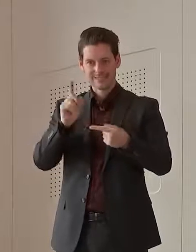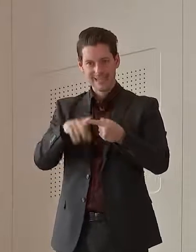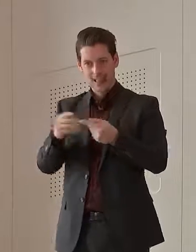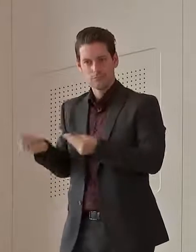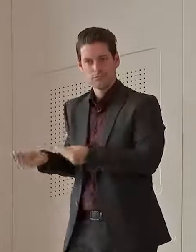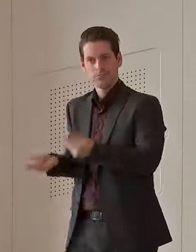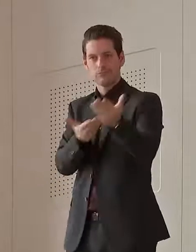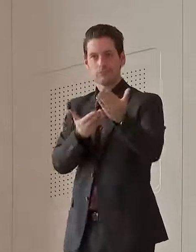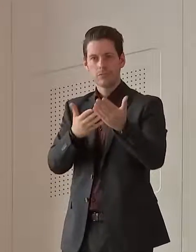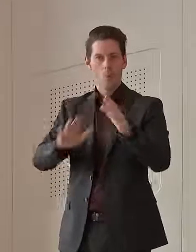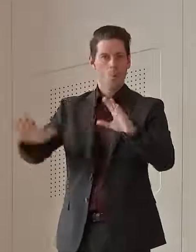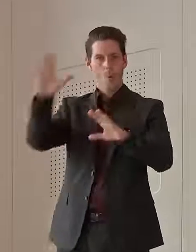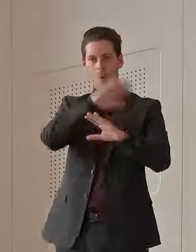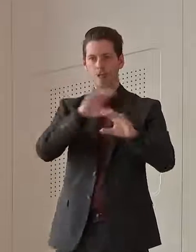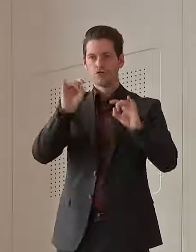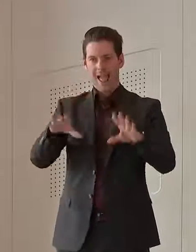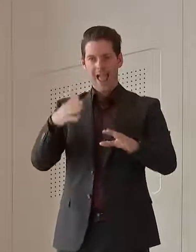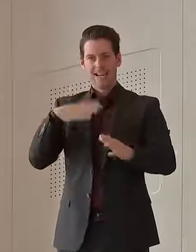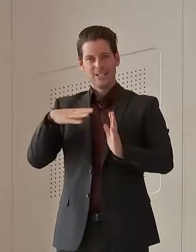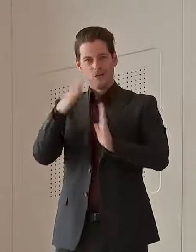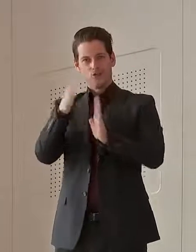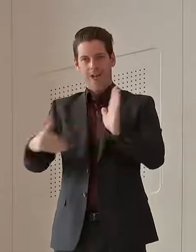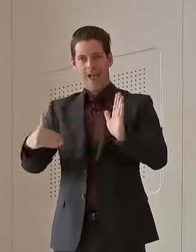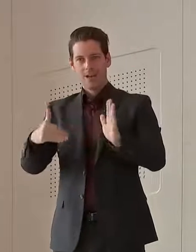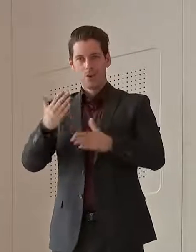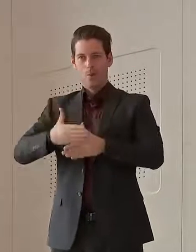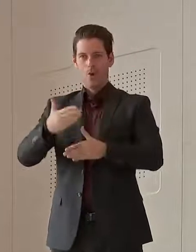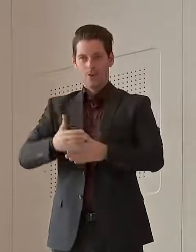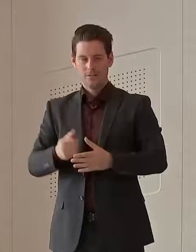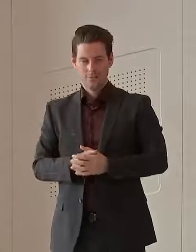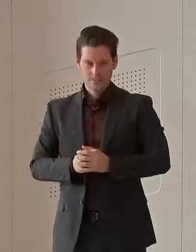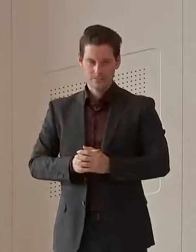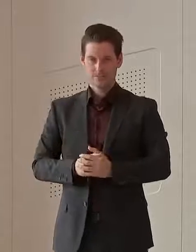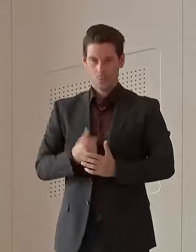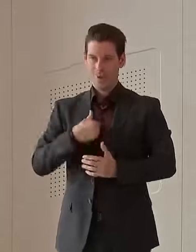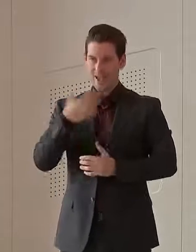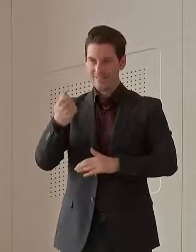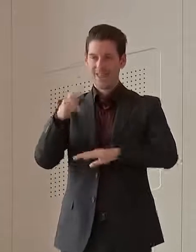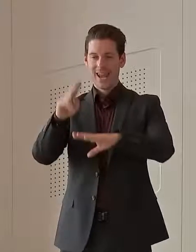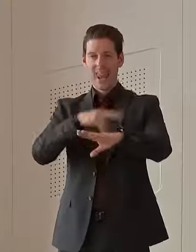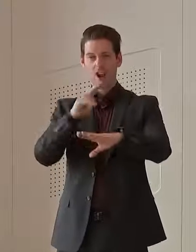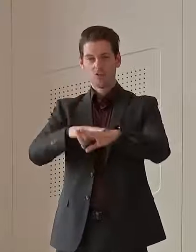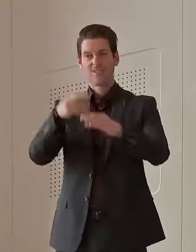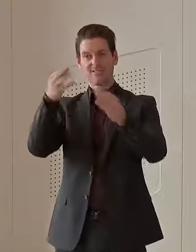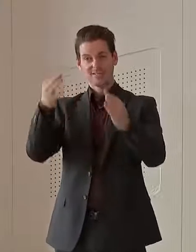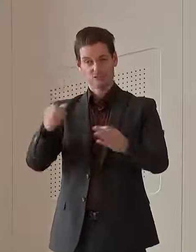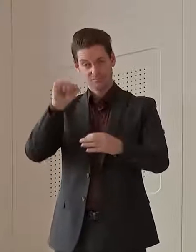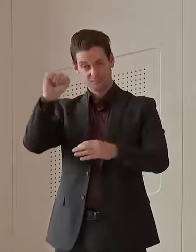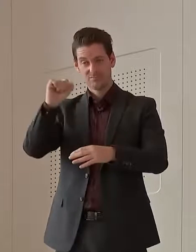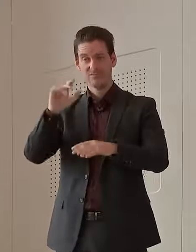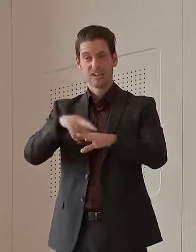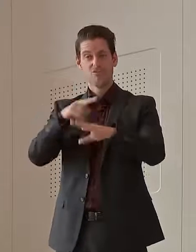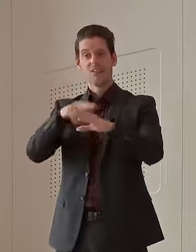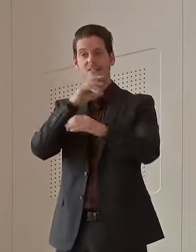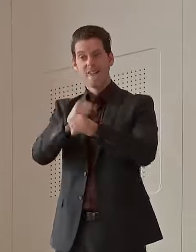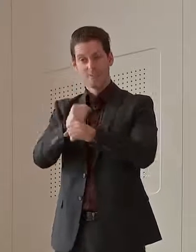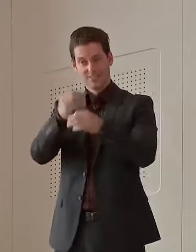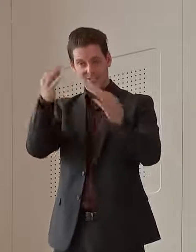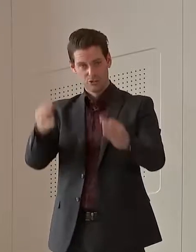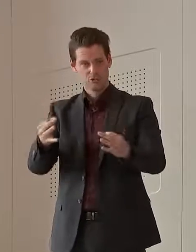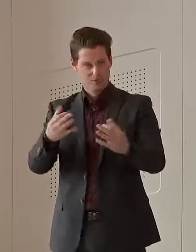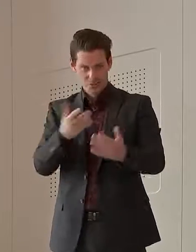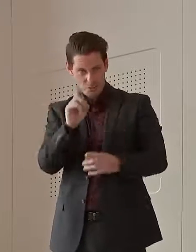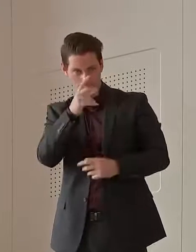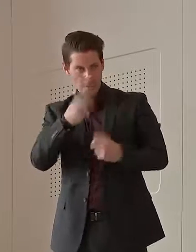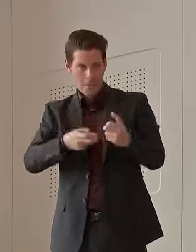around the country. There's a national freight protocol in place that that national cabinet has endorsed. So I don't understand